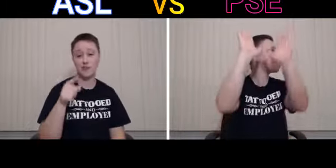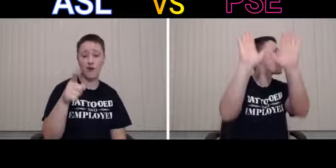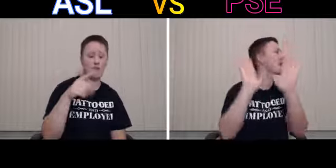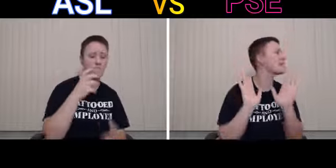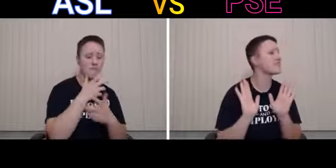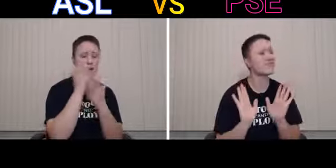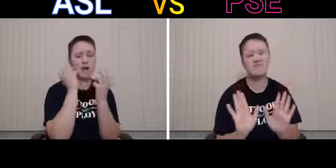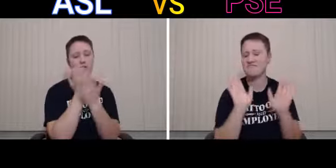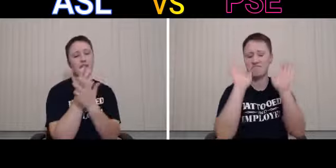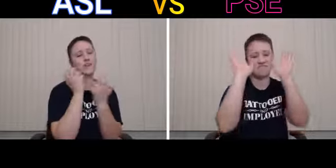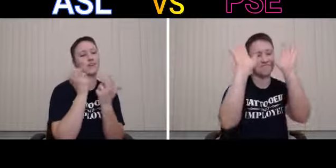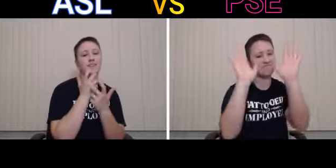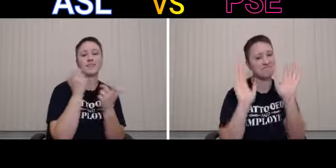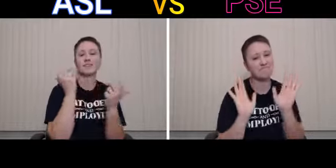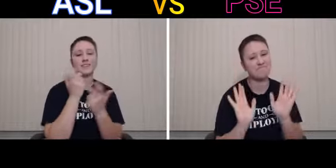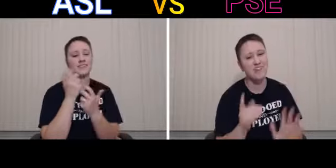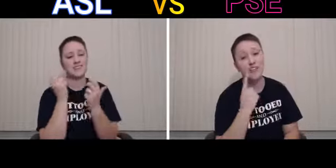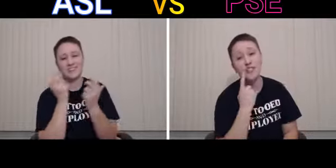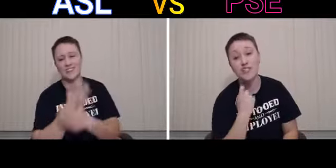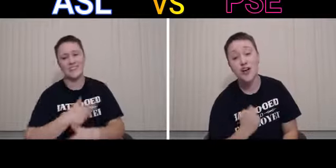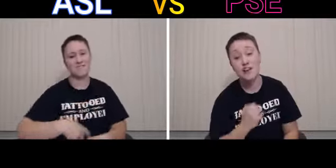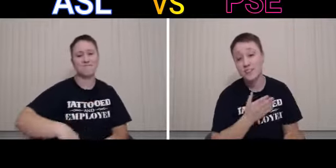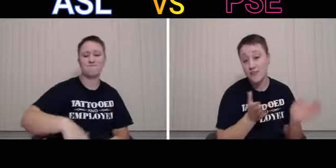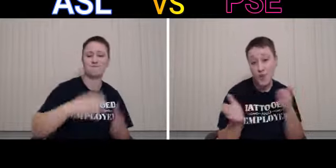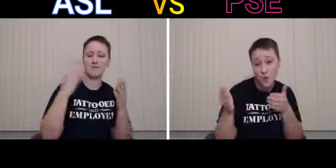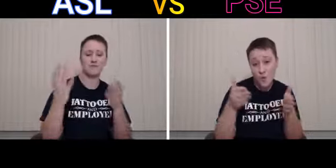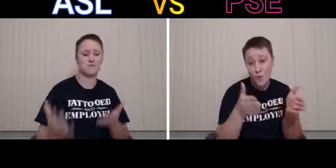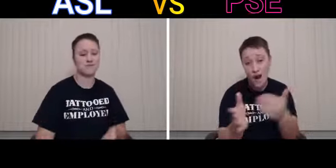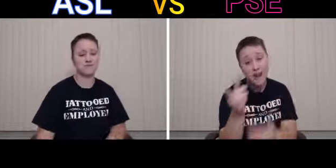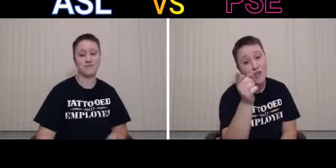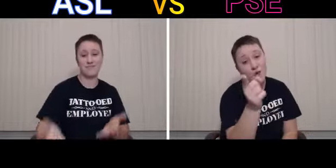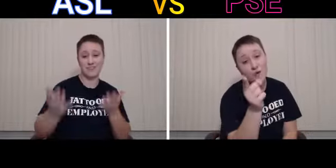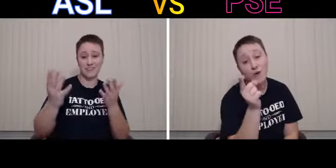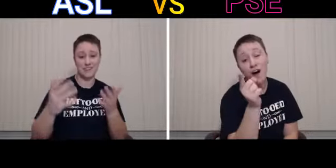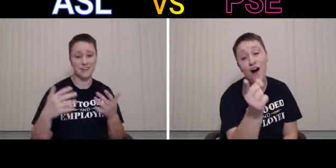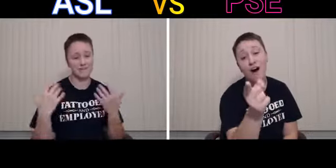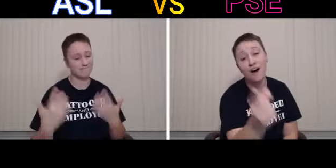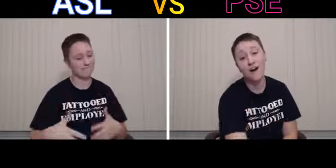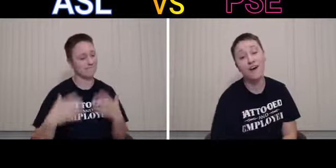amazing Just the way you are